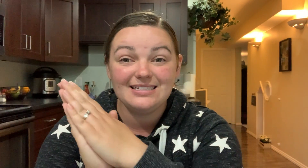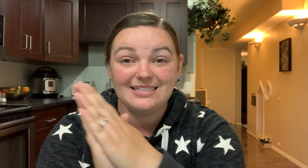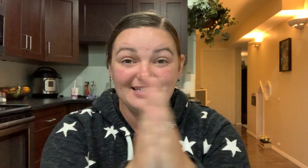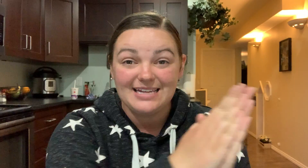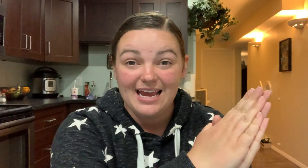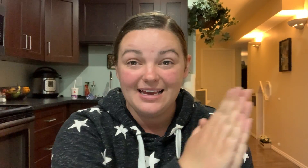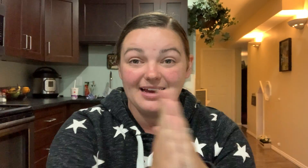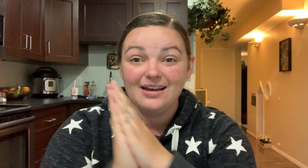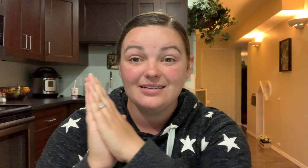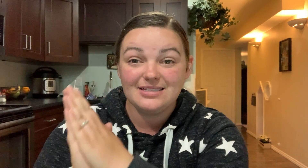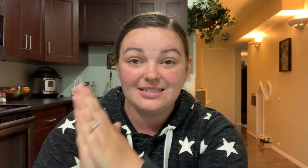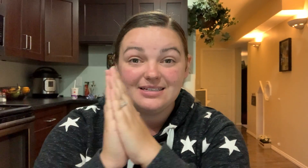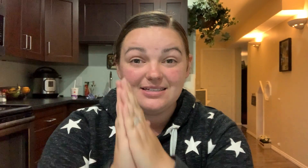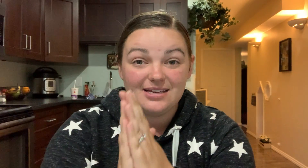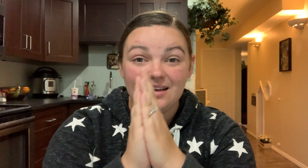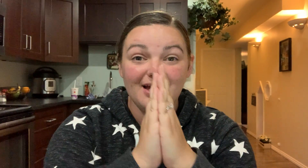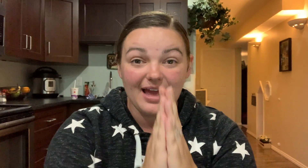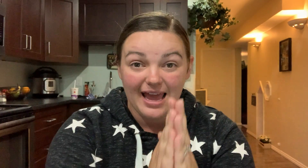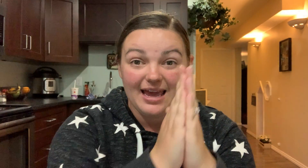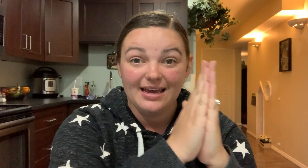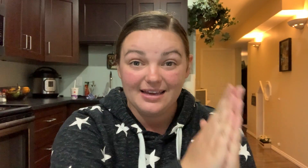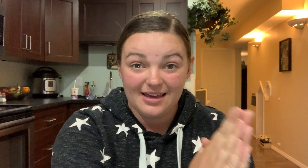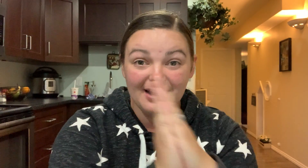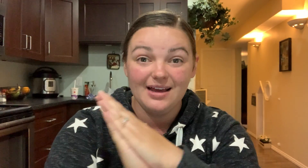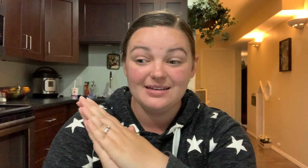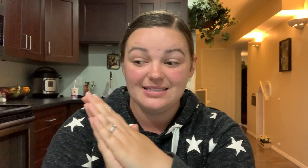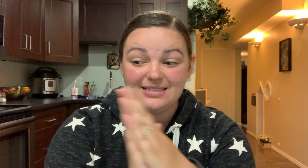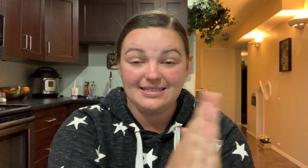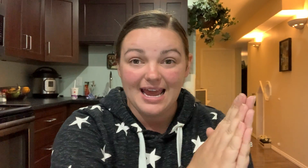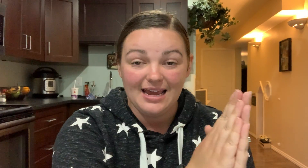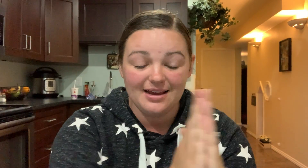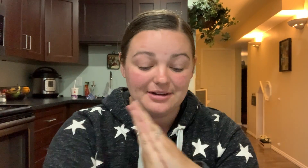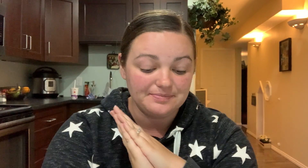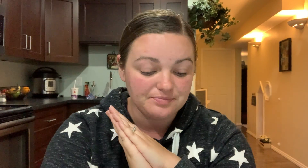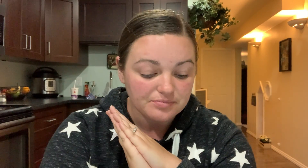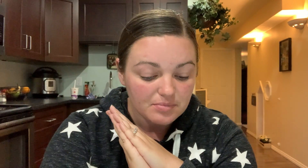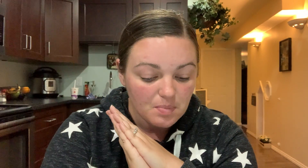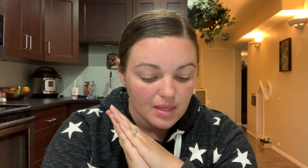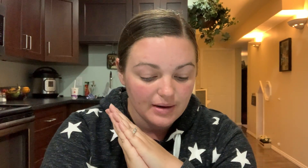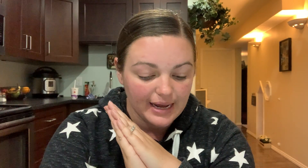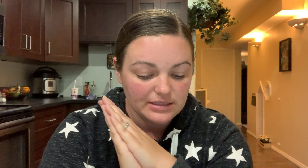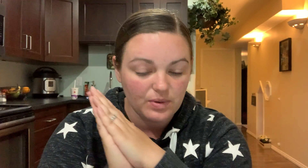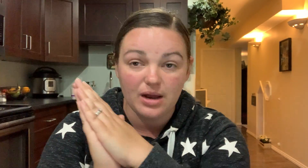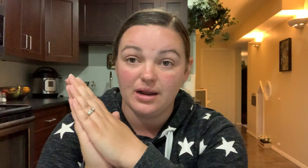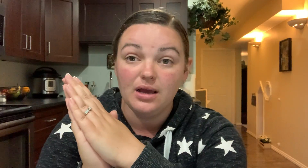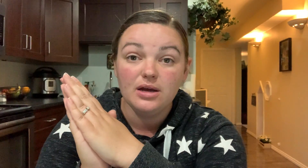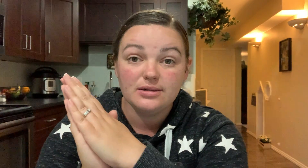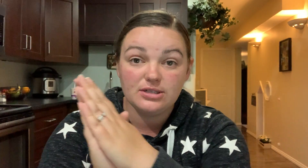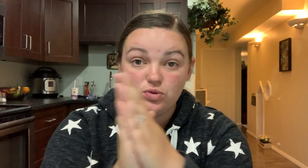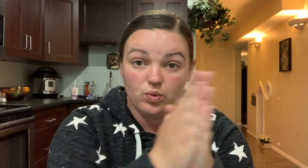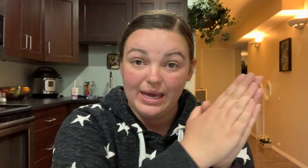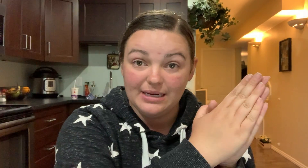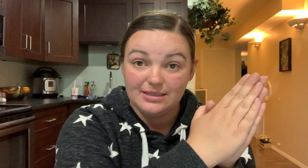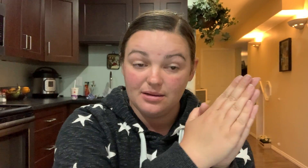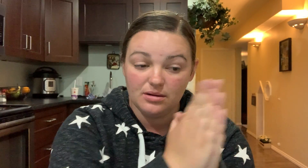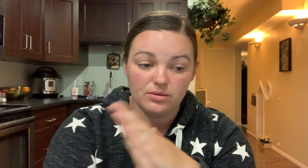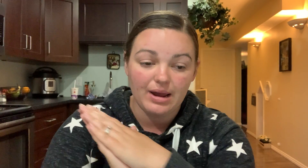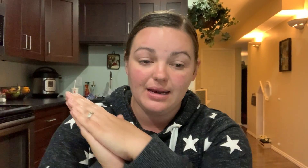Steak, s-t-a-k, steak. Next one, sweet, ready?